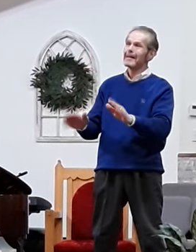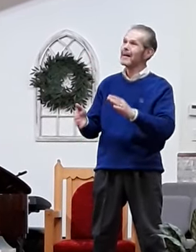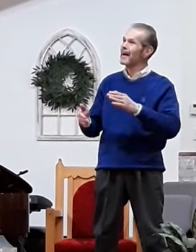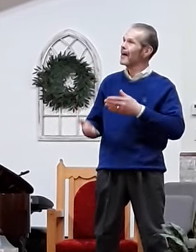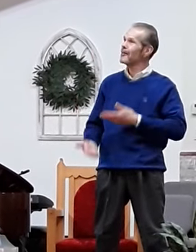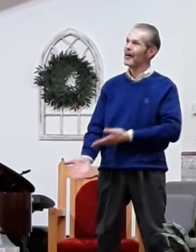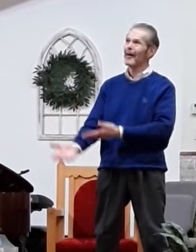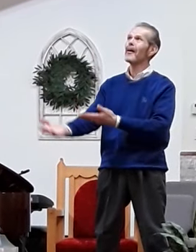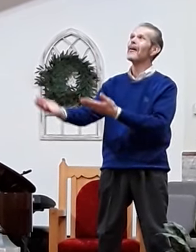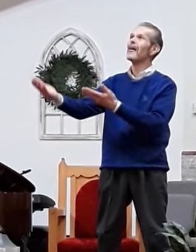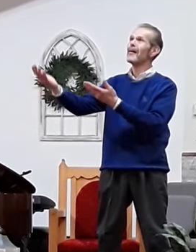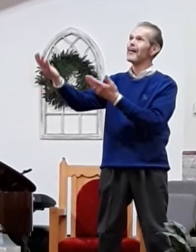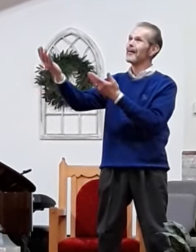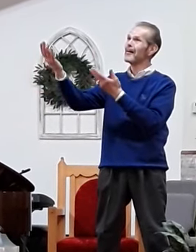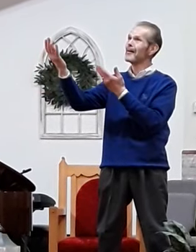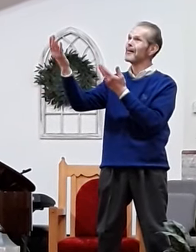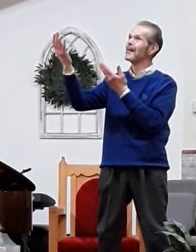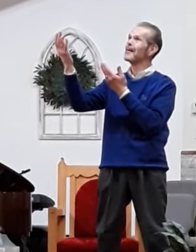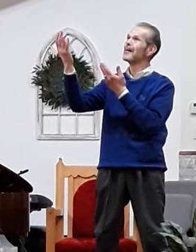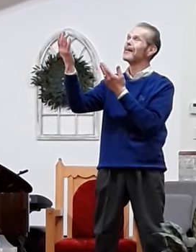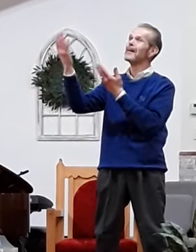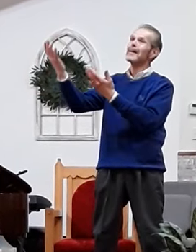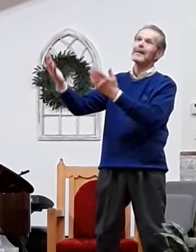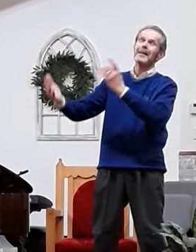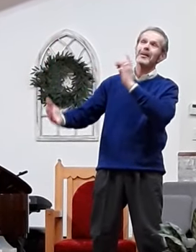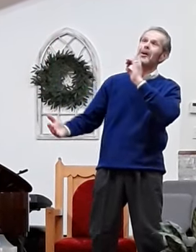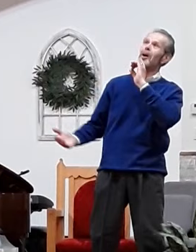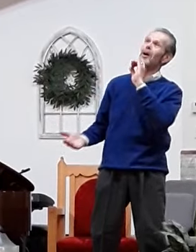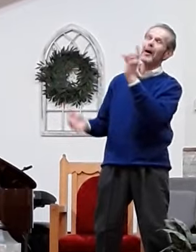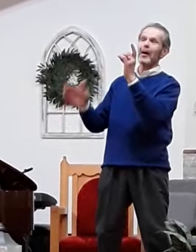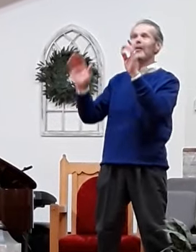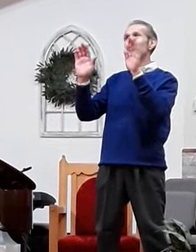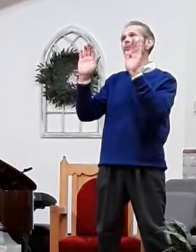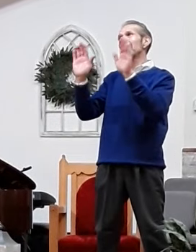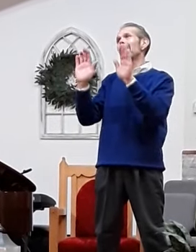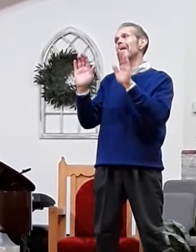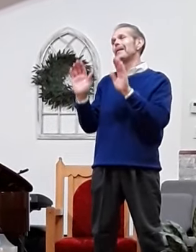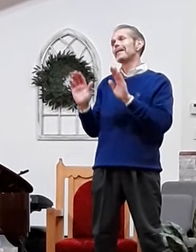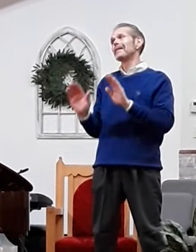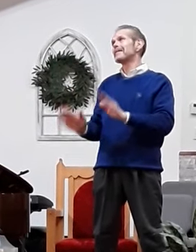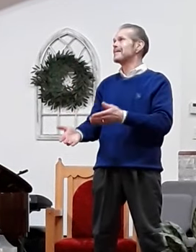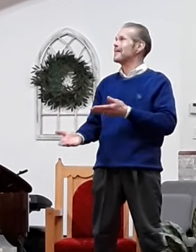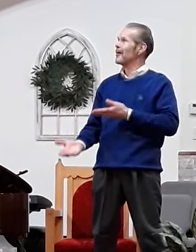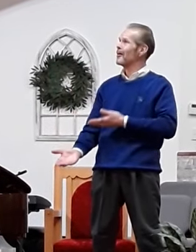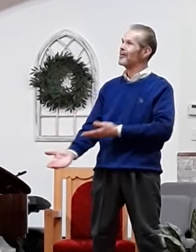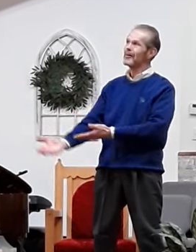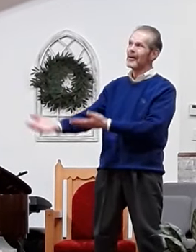Thou art. How great Thou art,